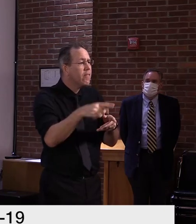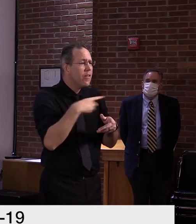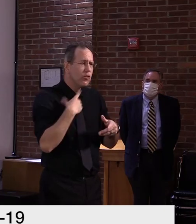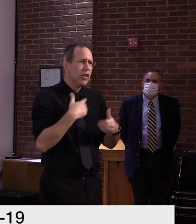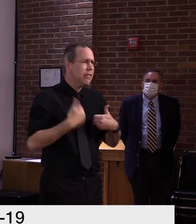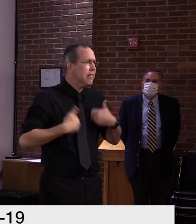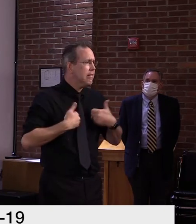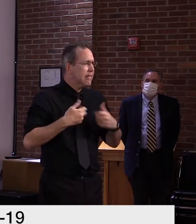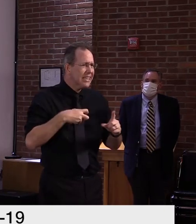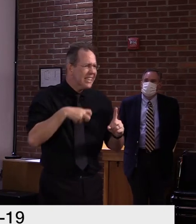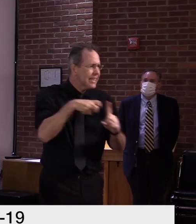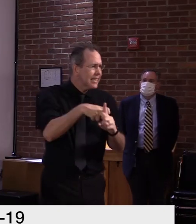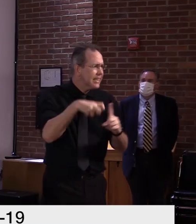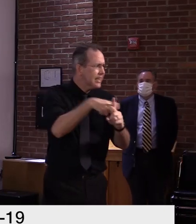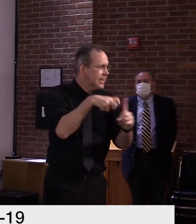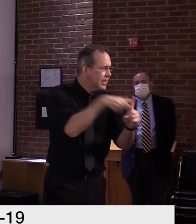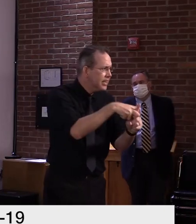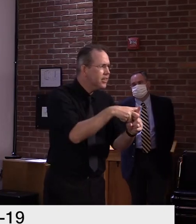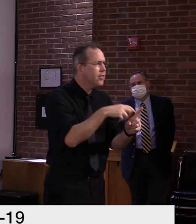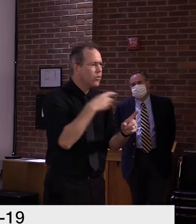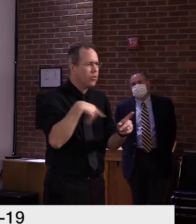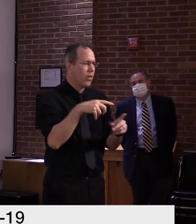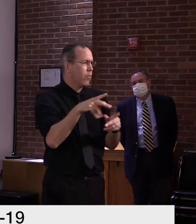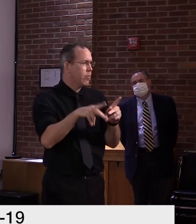continue to make efforts to work with them as well.